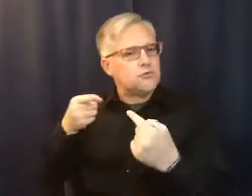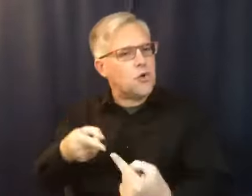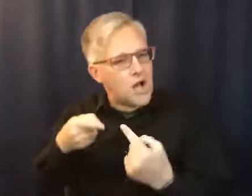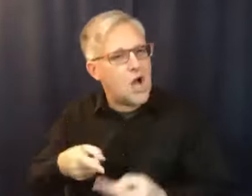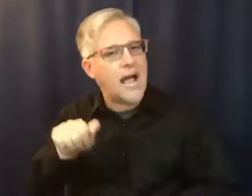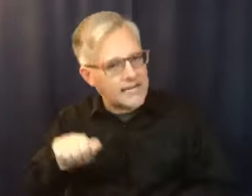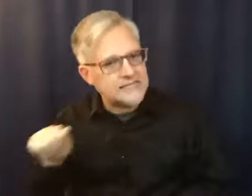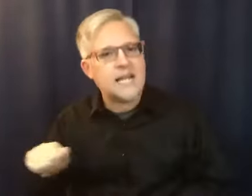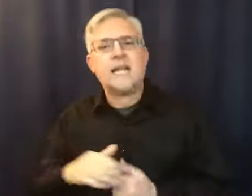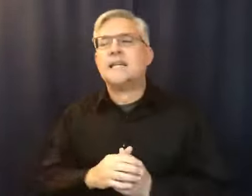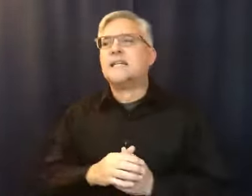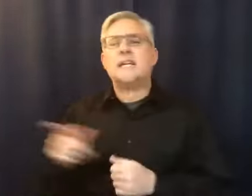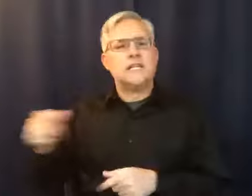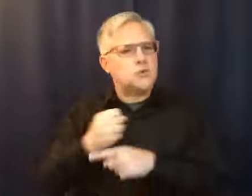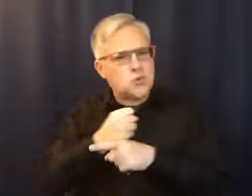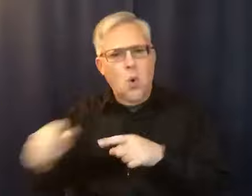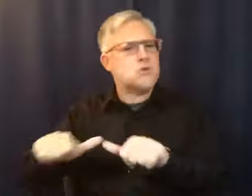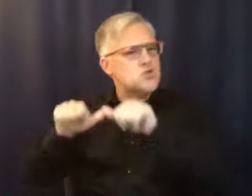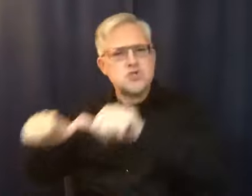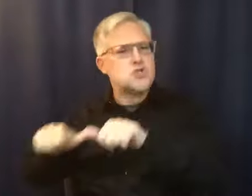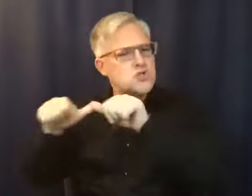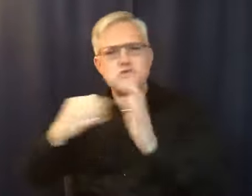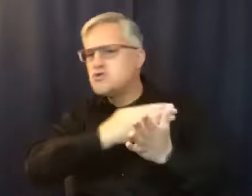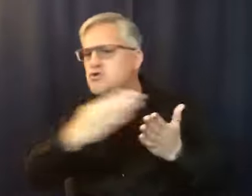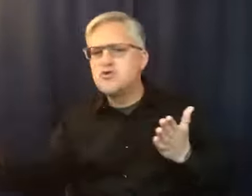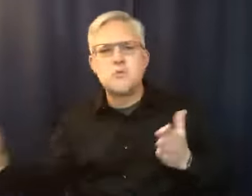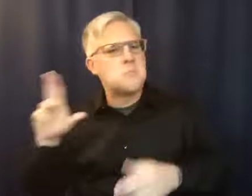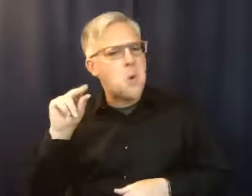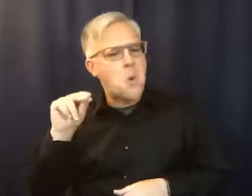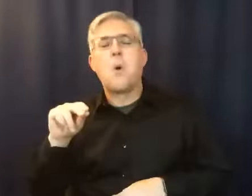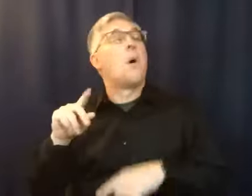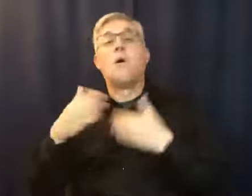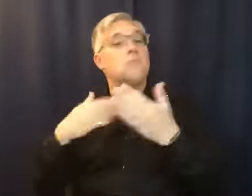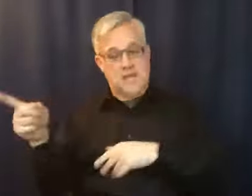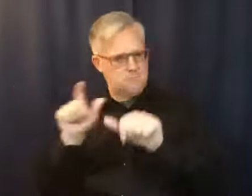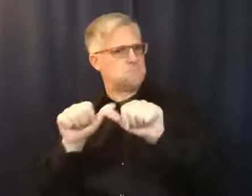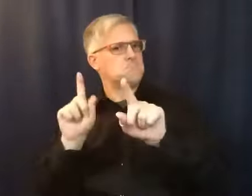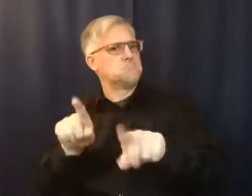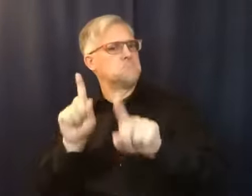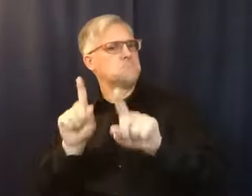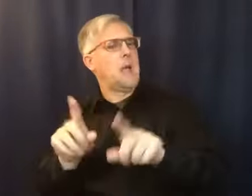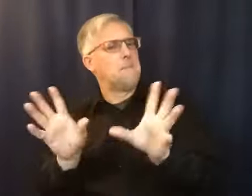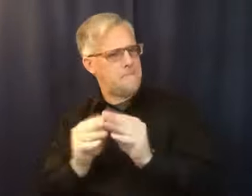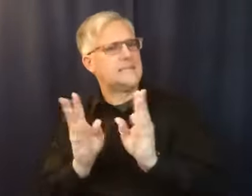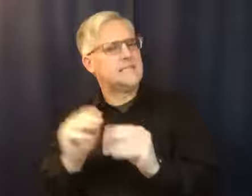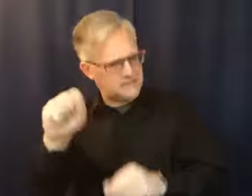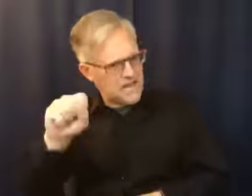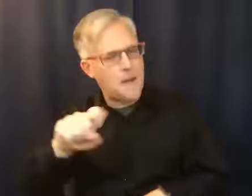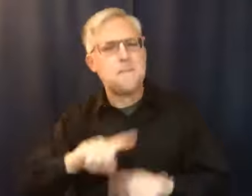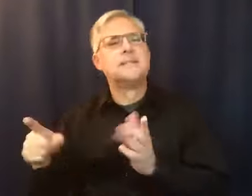And he would keep going to meetings, but he wasn't doing what he was supposed to do. And I know my oldest daughter, my middle daughter, got angry with me about that. She